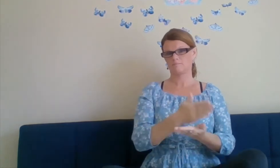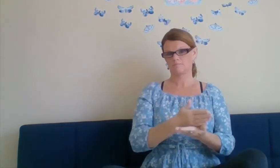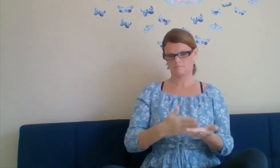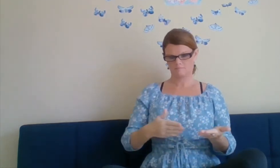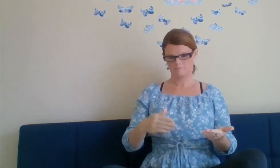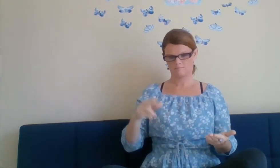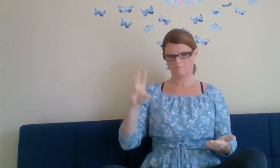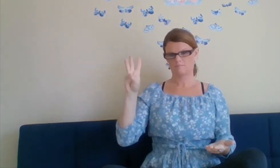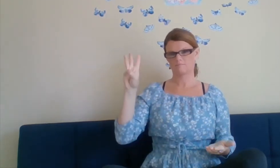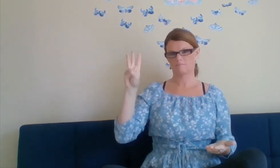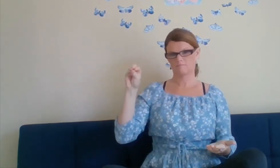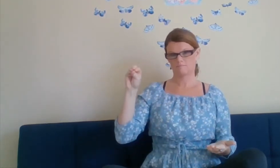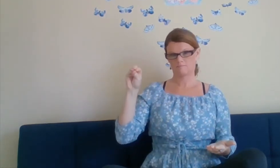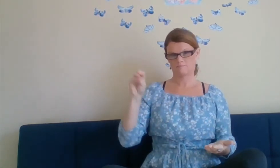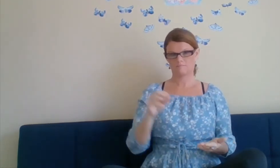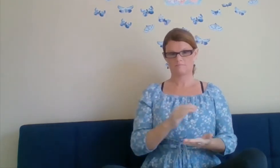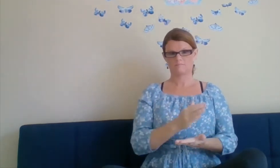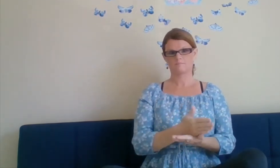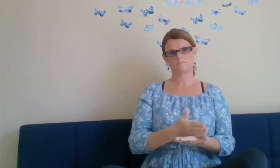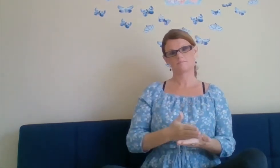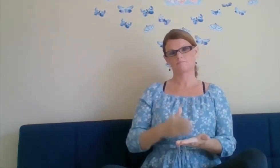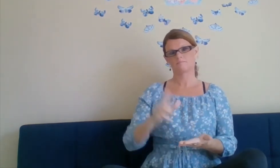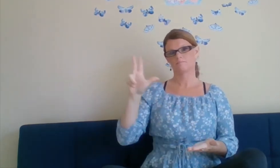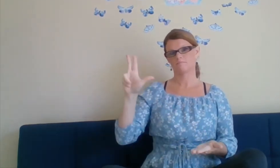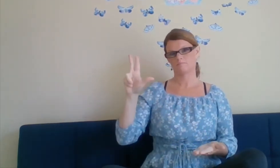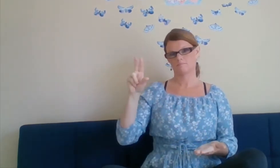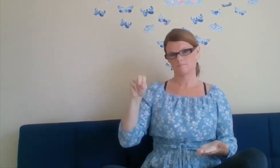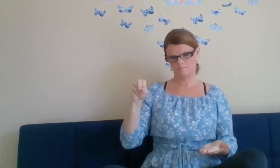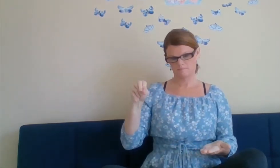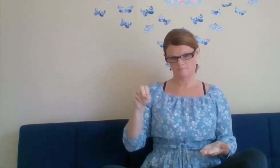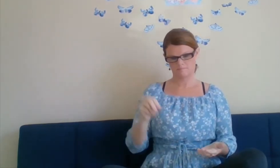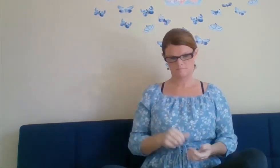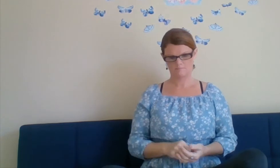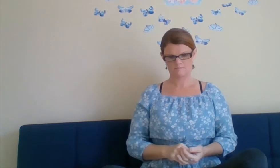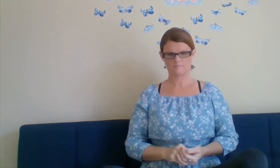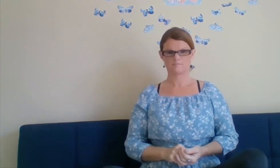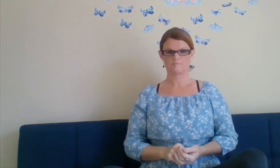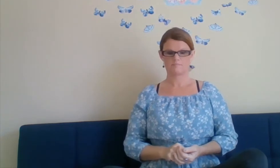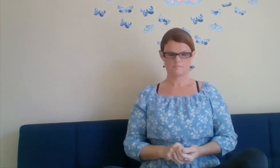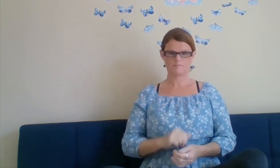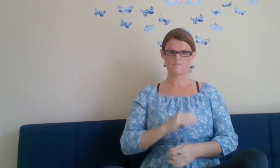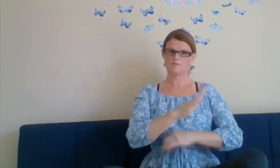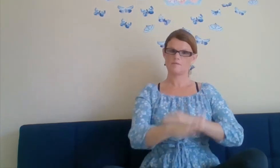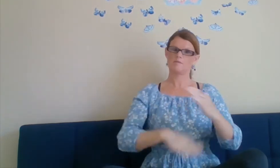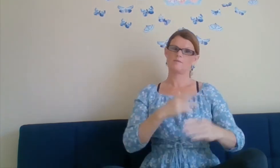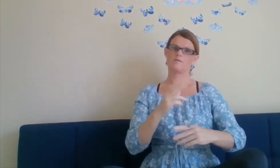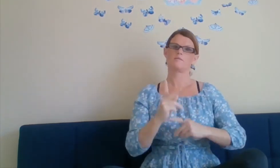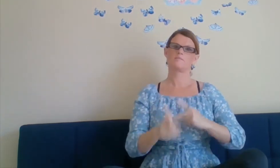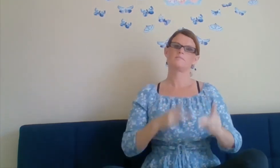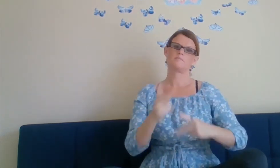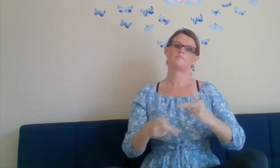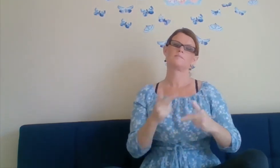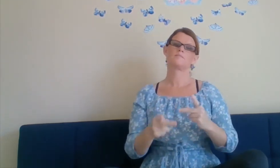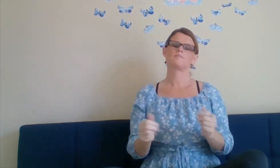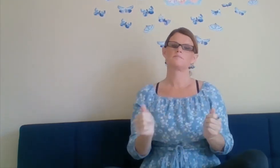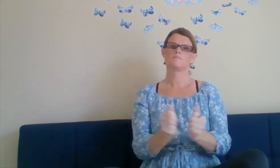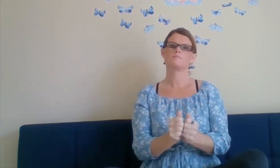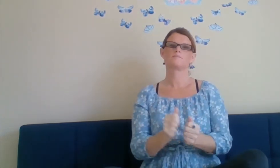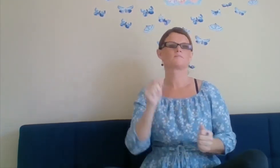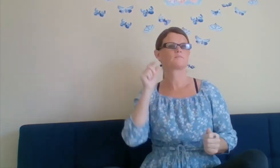some sixty, and some thirty. All people with ears,